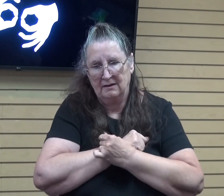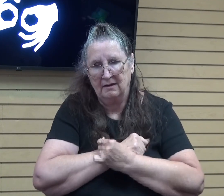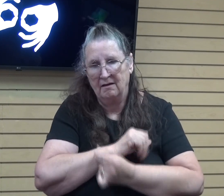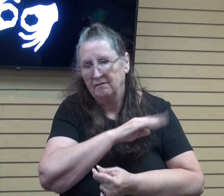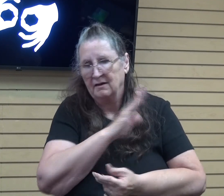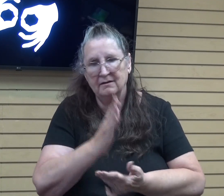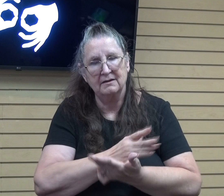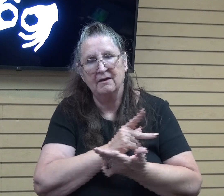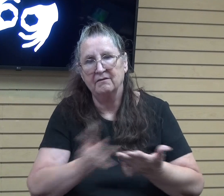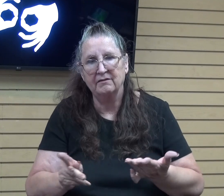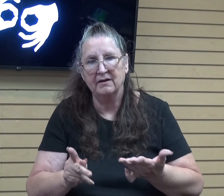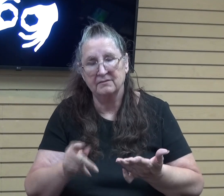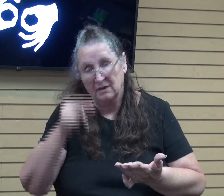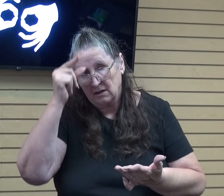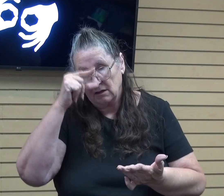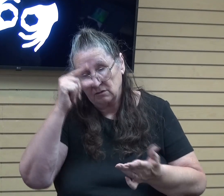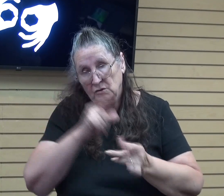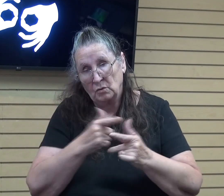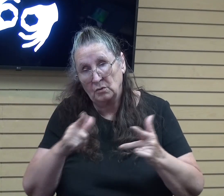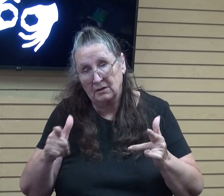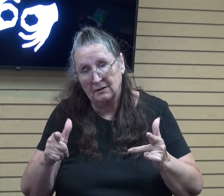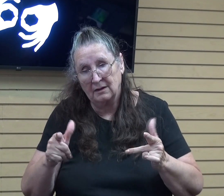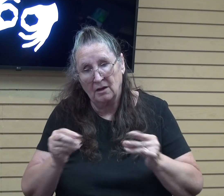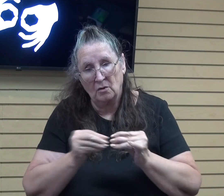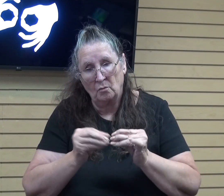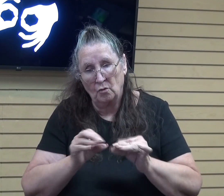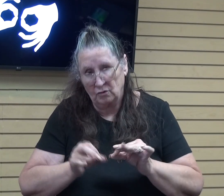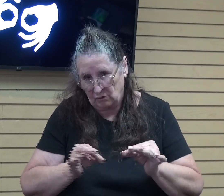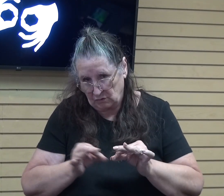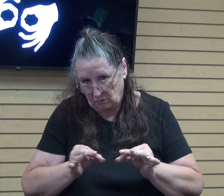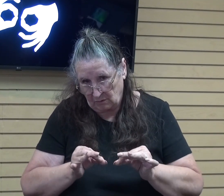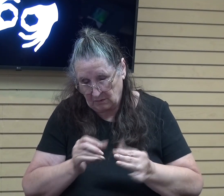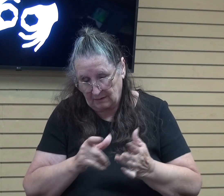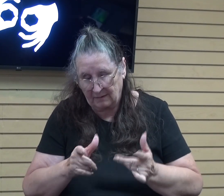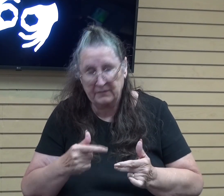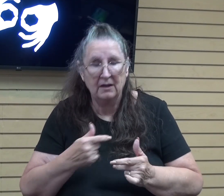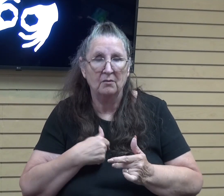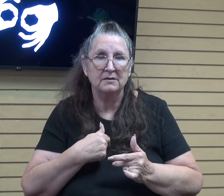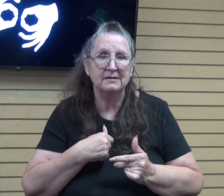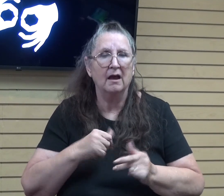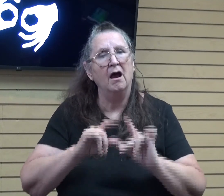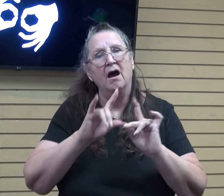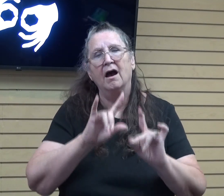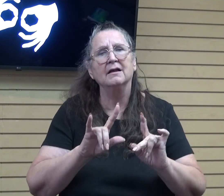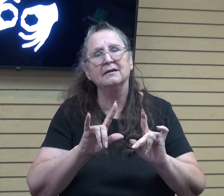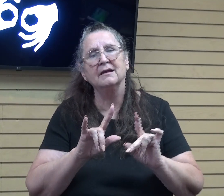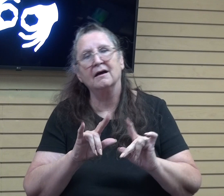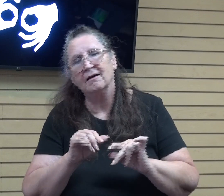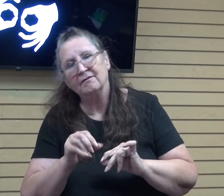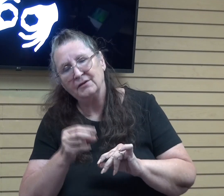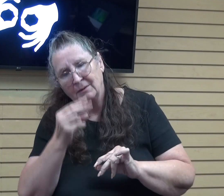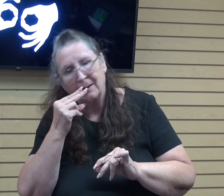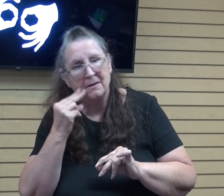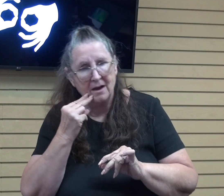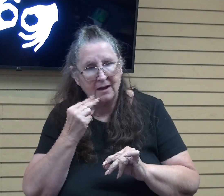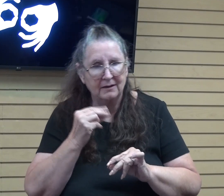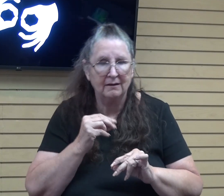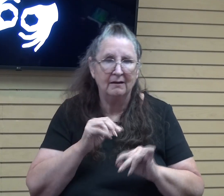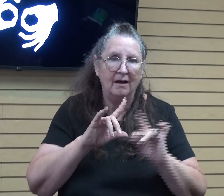language, there's, it's a much more descriptive language. We can say, oh, I love you, honey. Or, I love hamburgers.